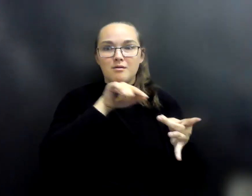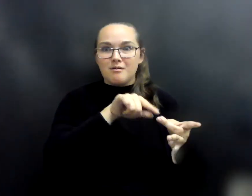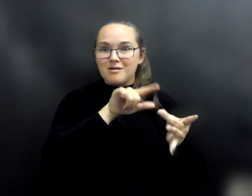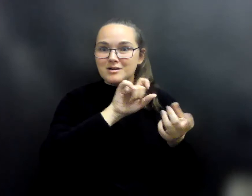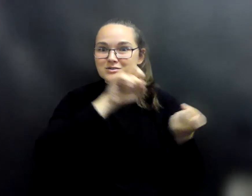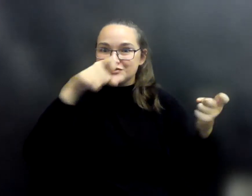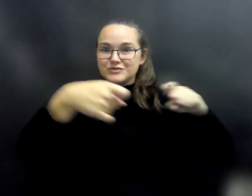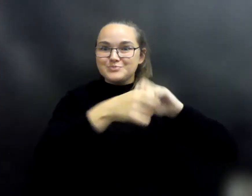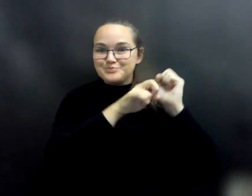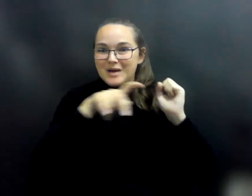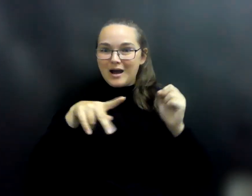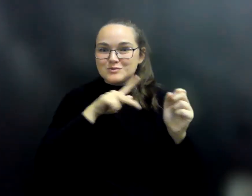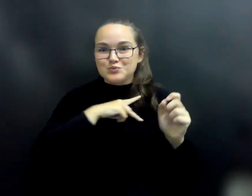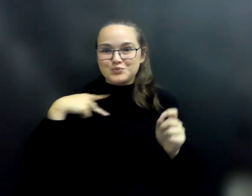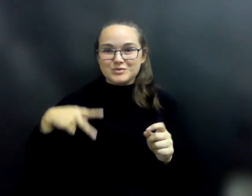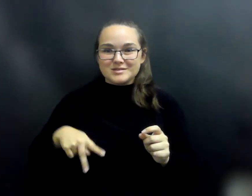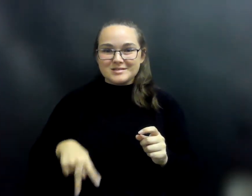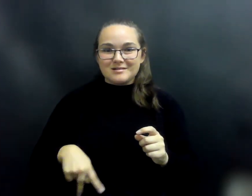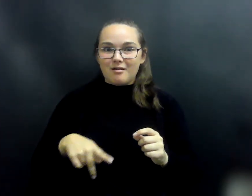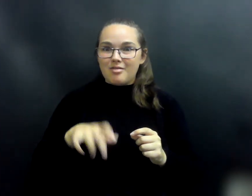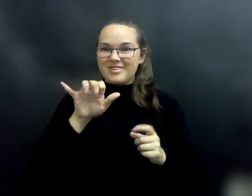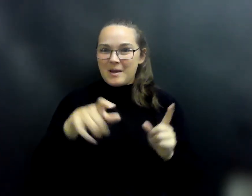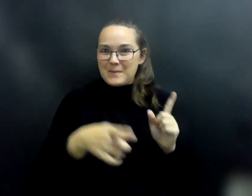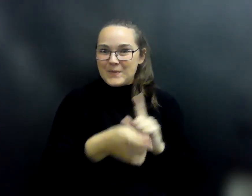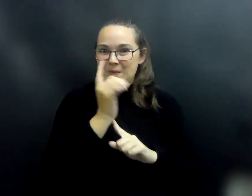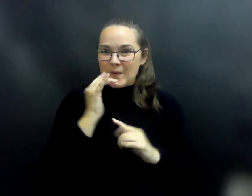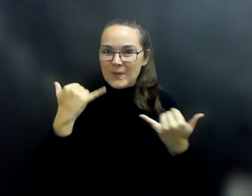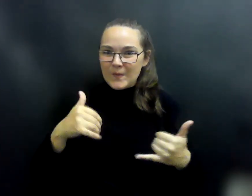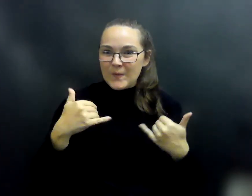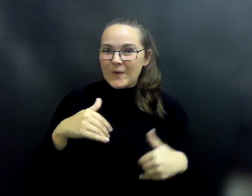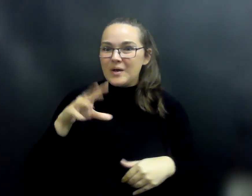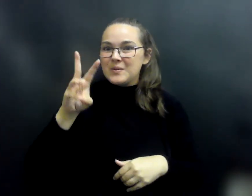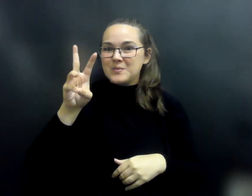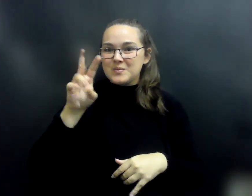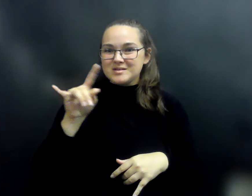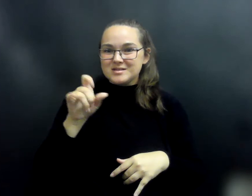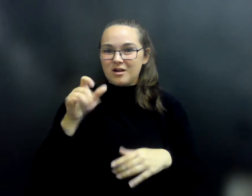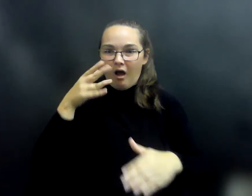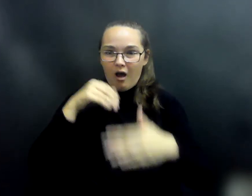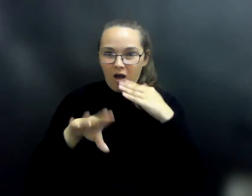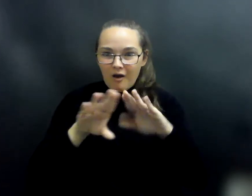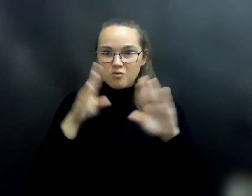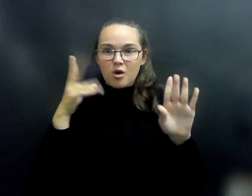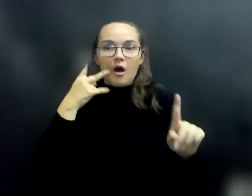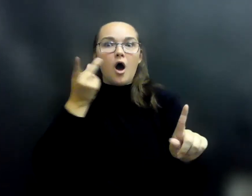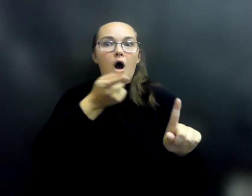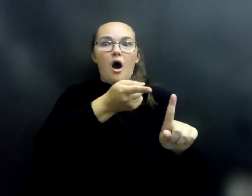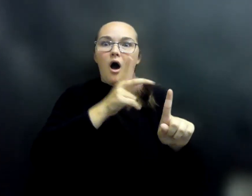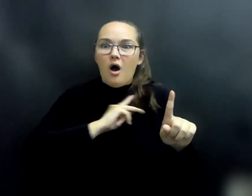into the princess. At that moment, the wizard entered the room. When he saw the princess, his